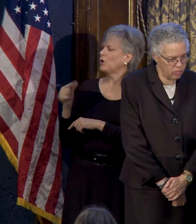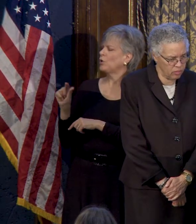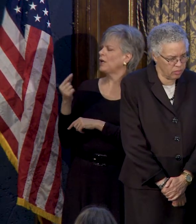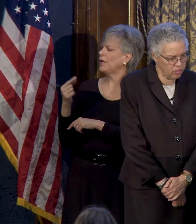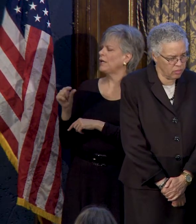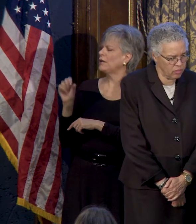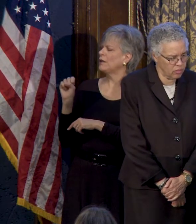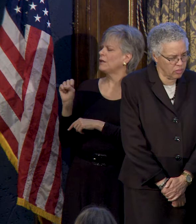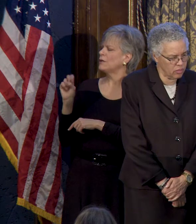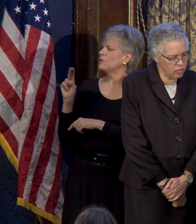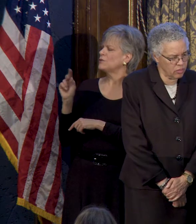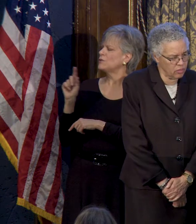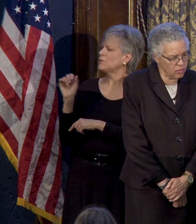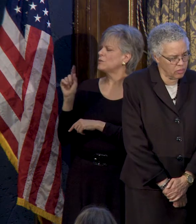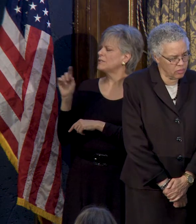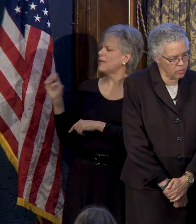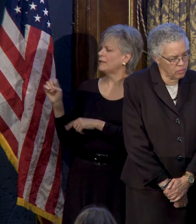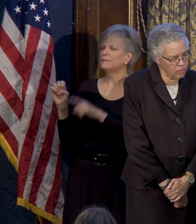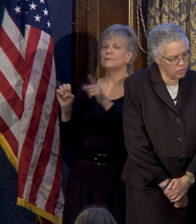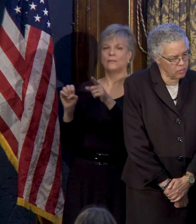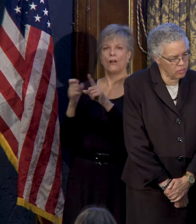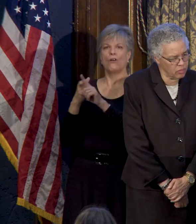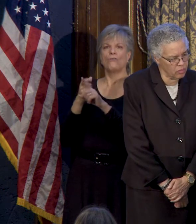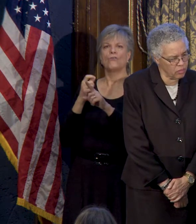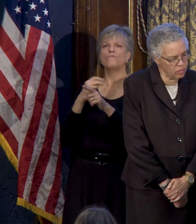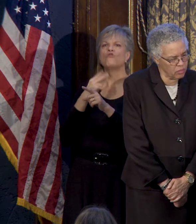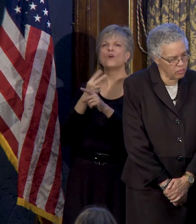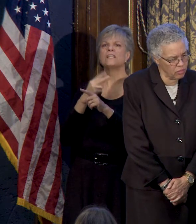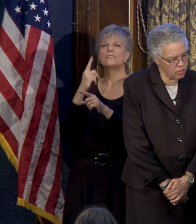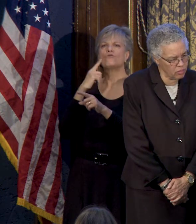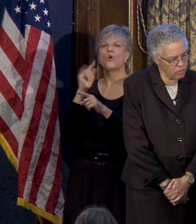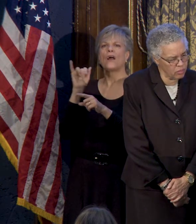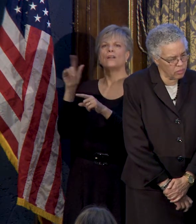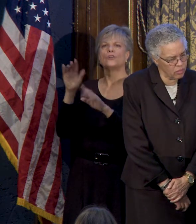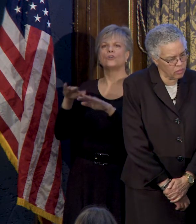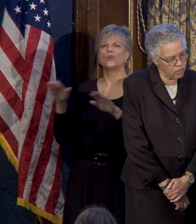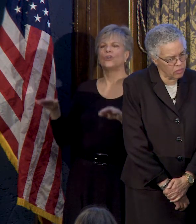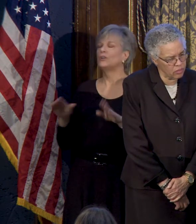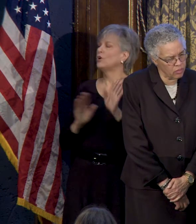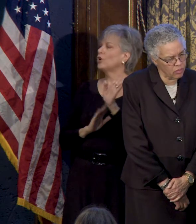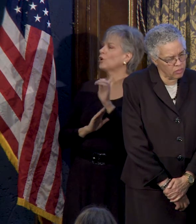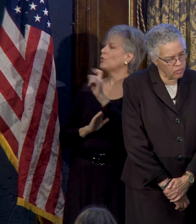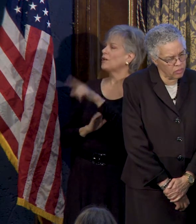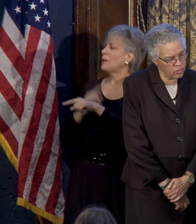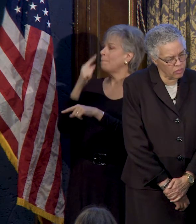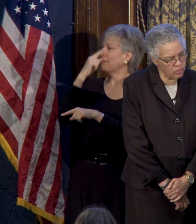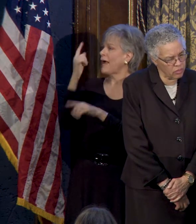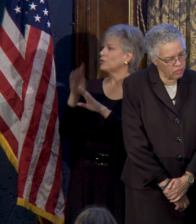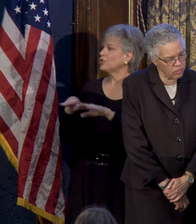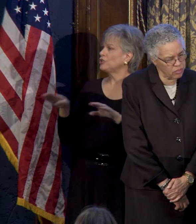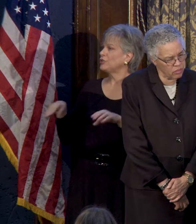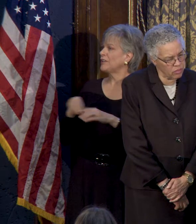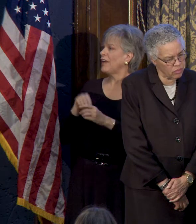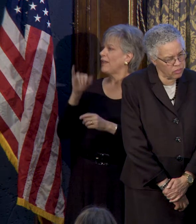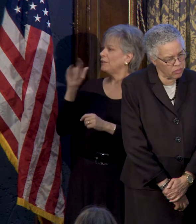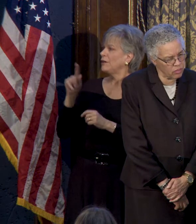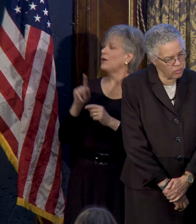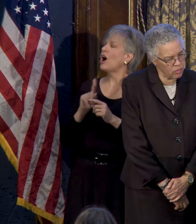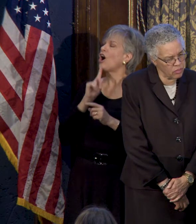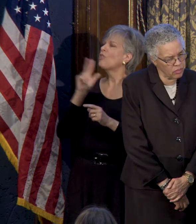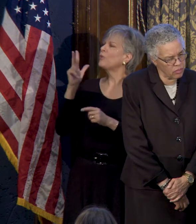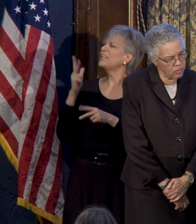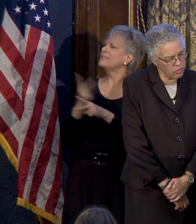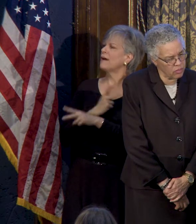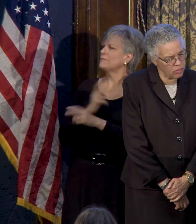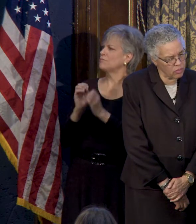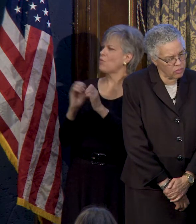Children sitting right down here. Her question, Madam President, is black children in Illinois are three times